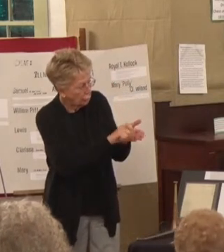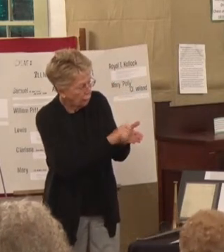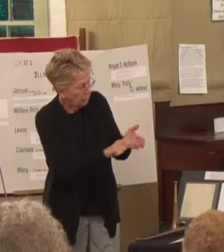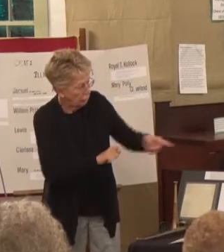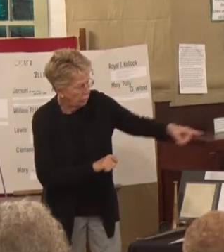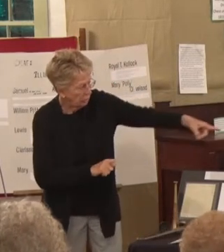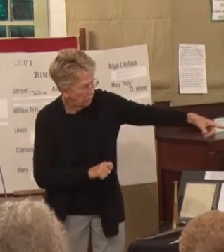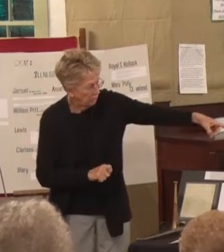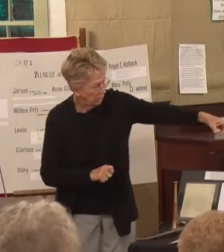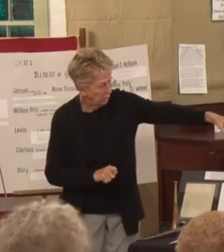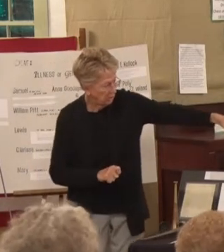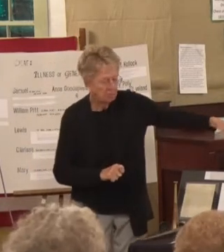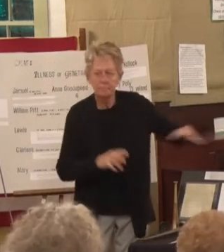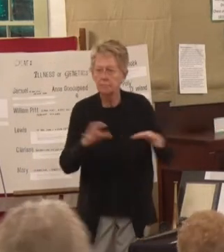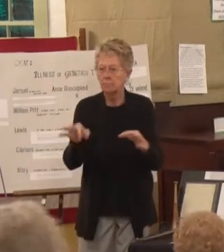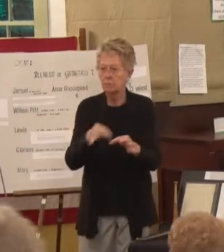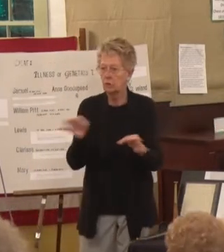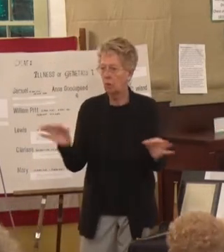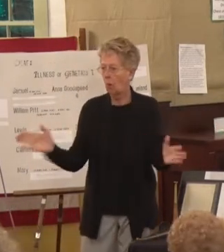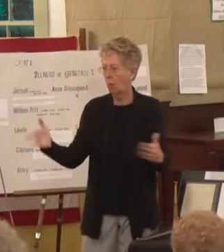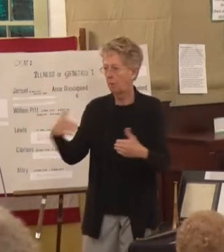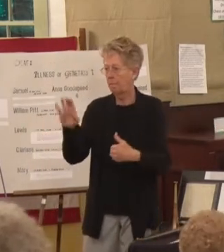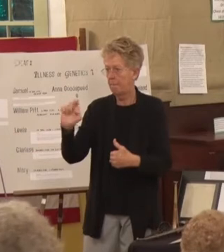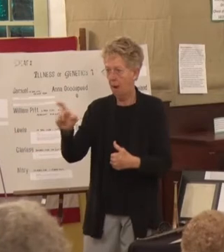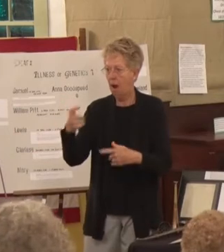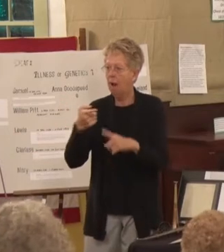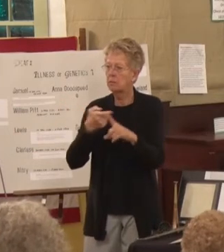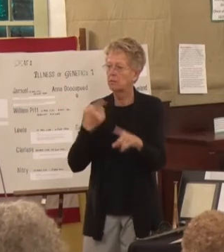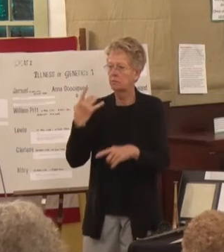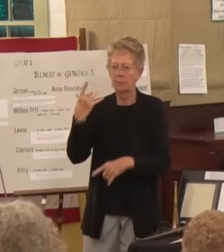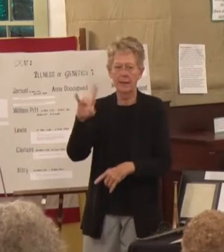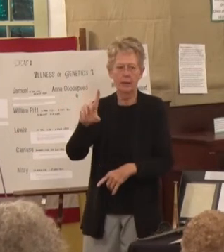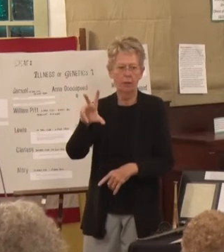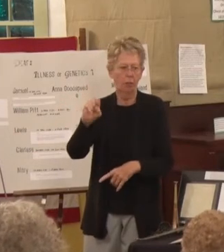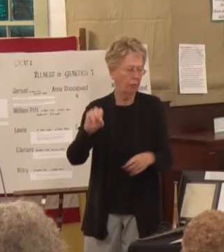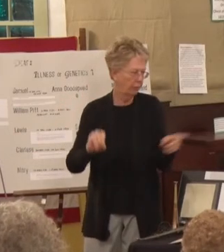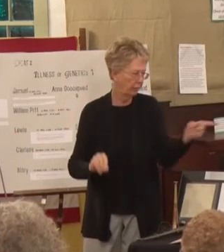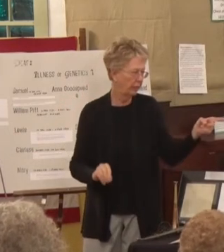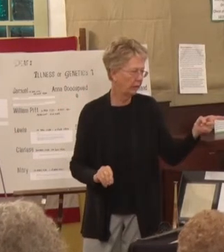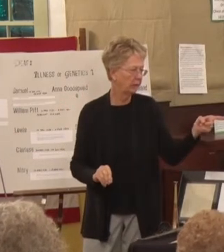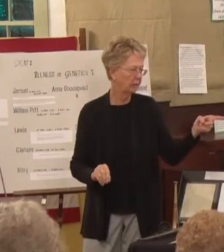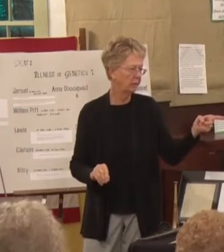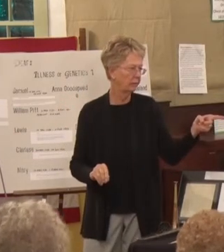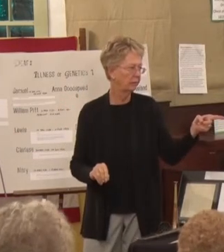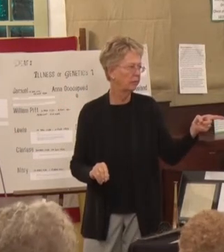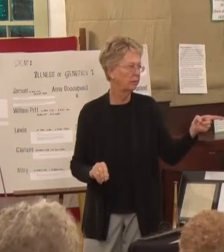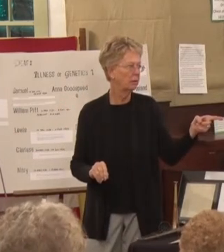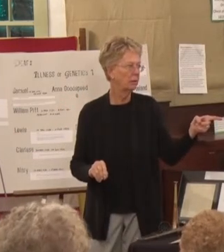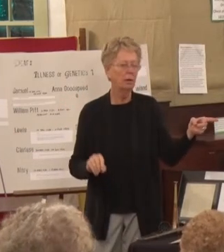sewing box from 1830 and it was Eliza Claps